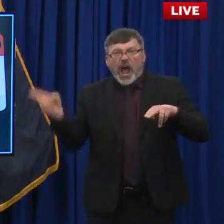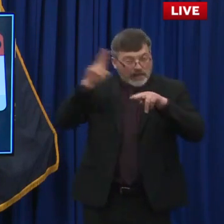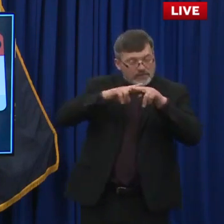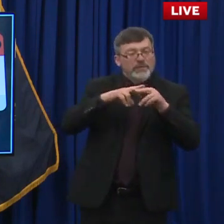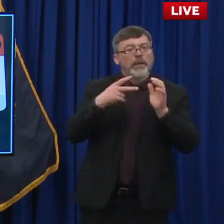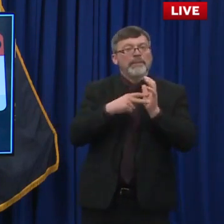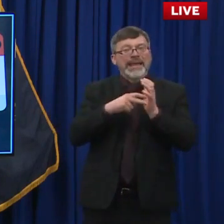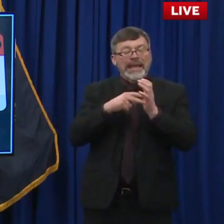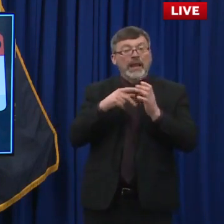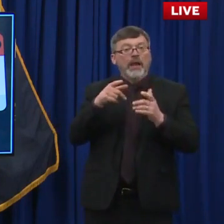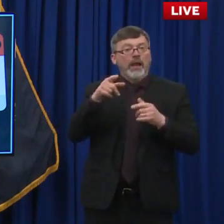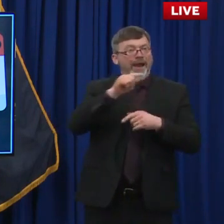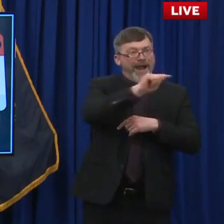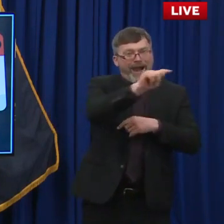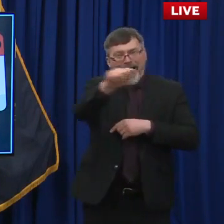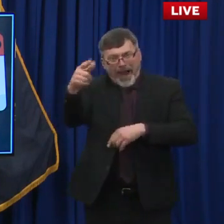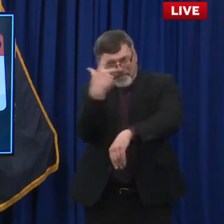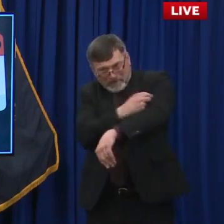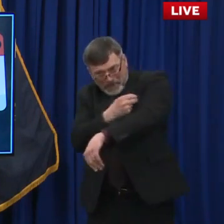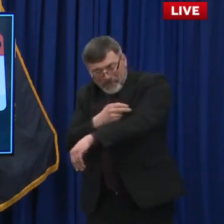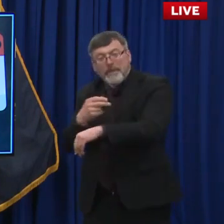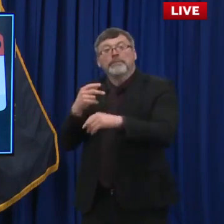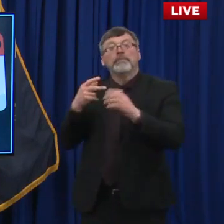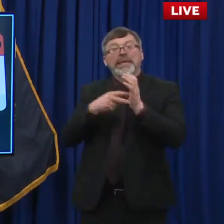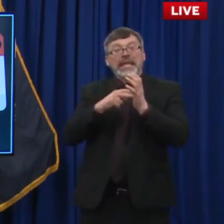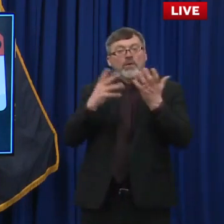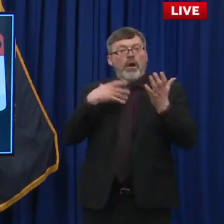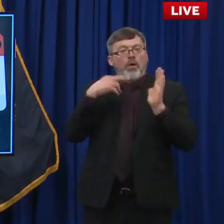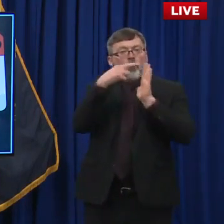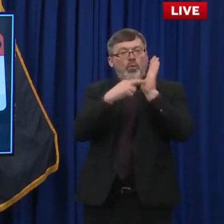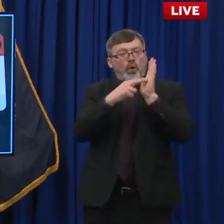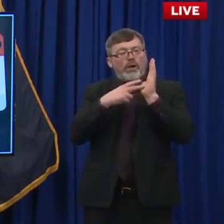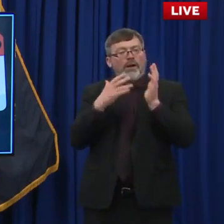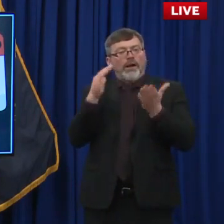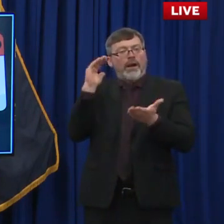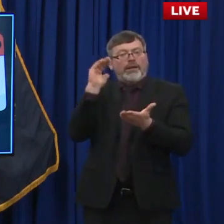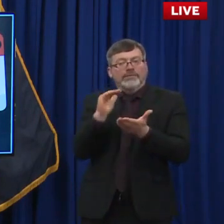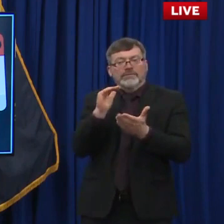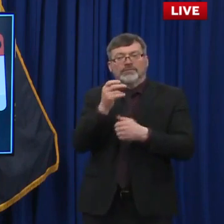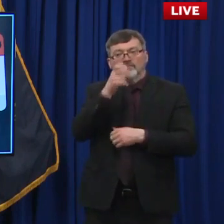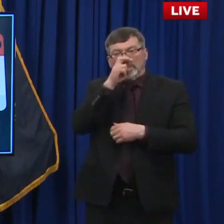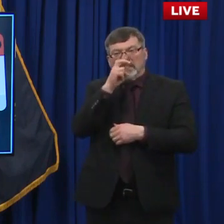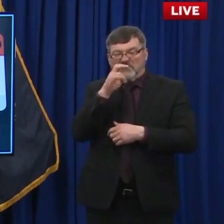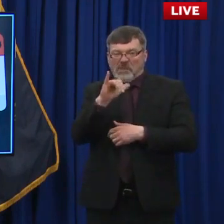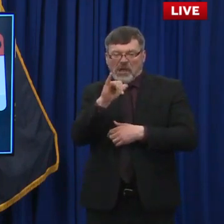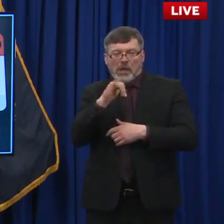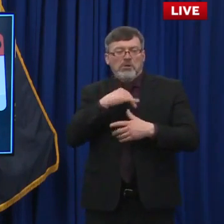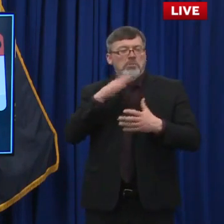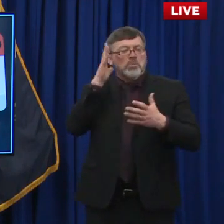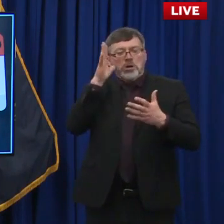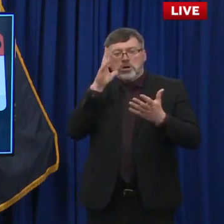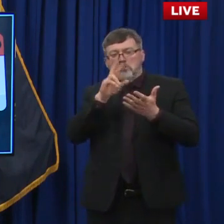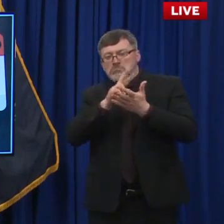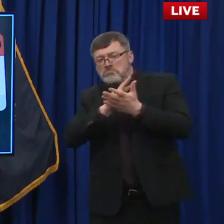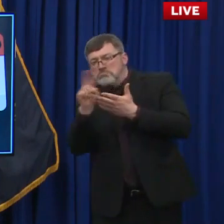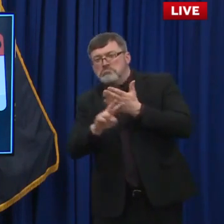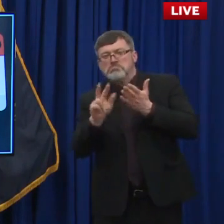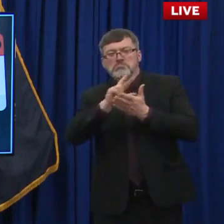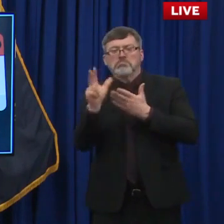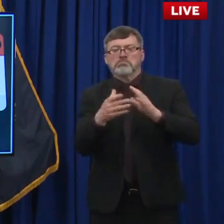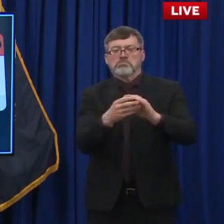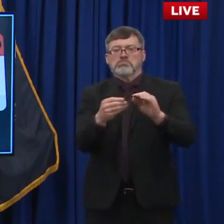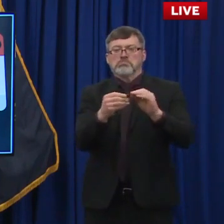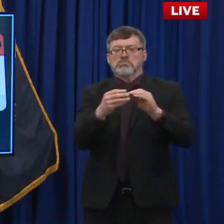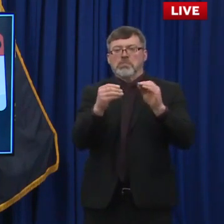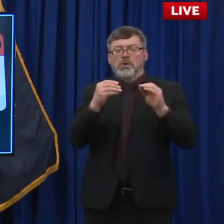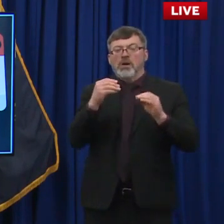really hopefully put COVID in the rearview mirror sometime in the near future. Um, you know, we've always said you should plan for a good summer and I